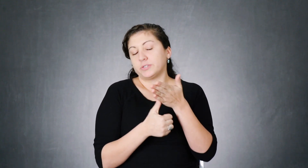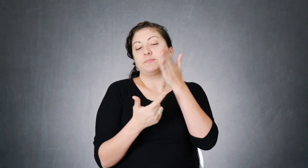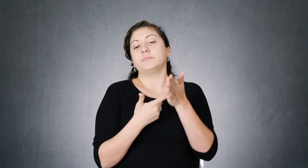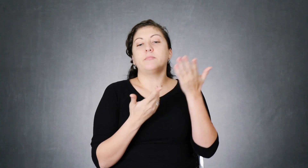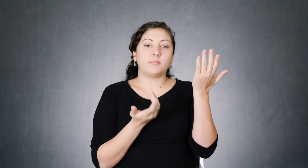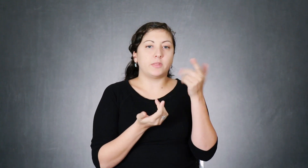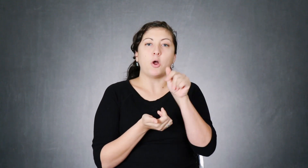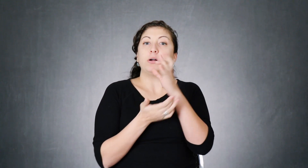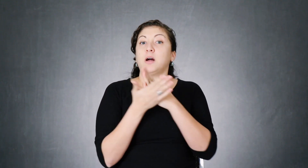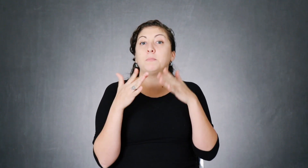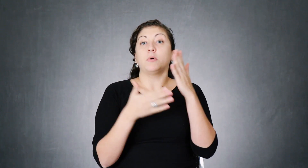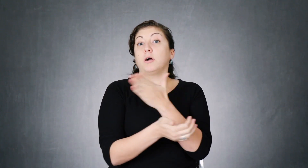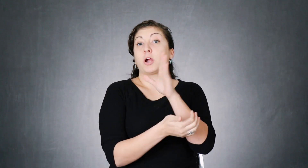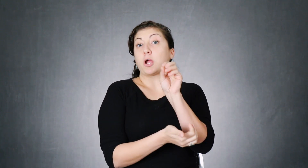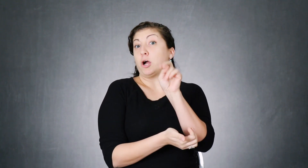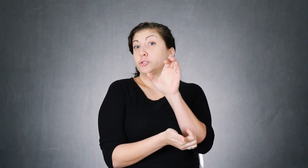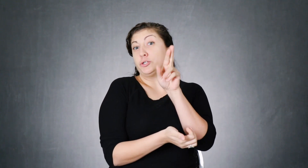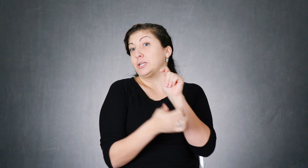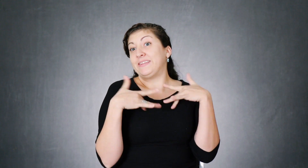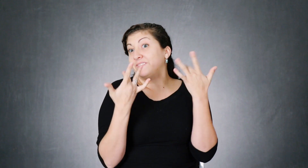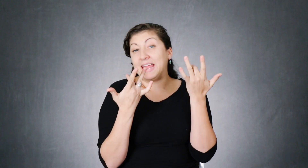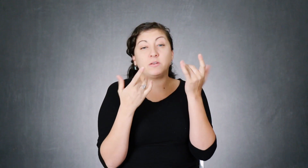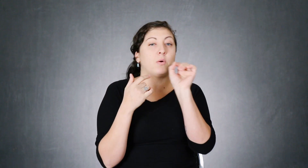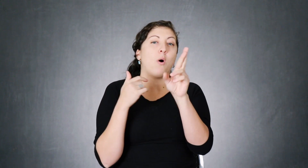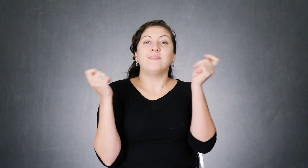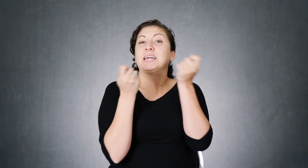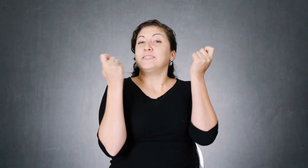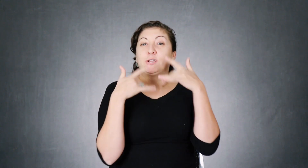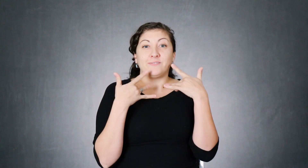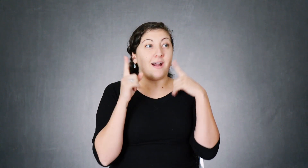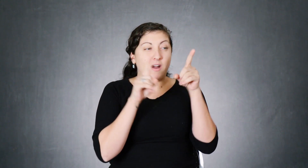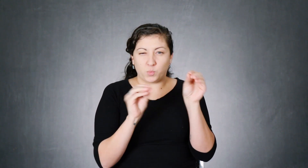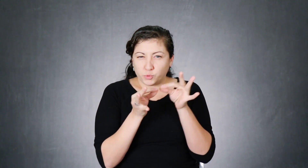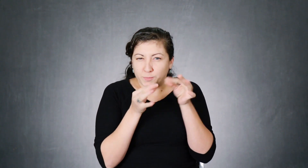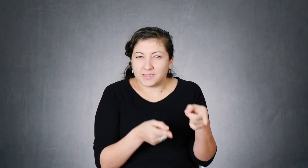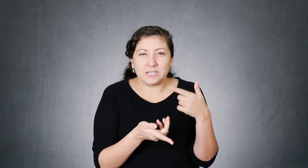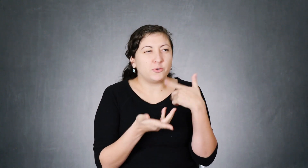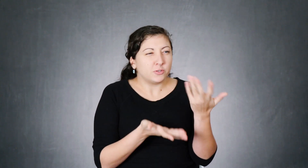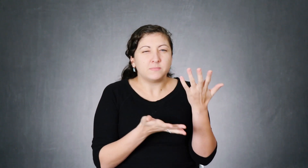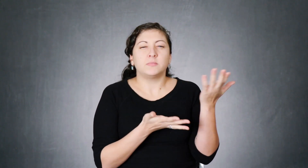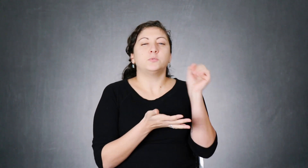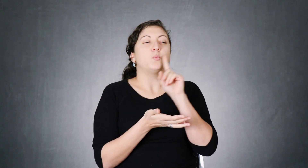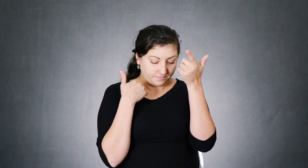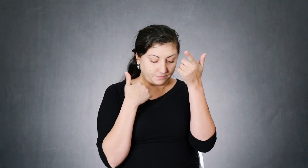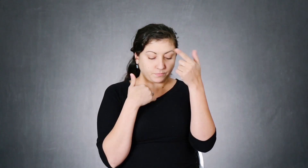Because the captions are not always there. There are some concerts and events and festivals that you want to go to. And there's no interpreter there.